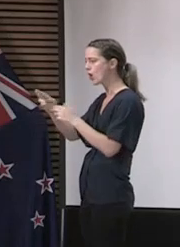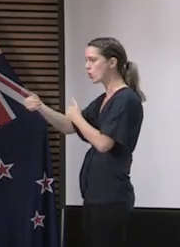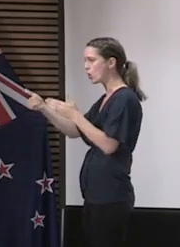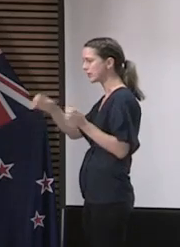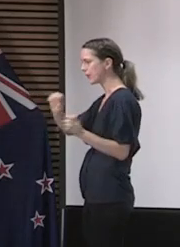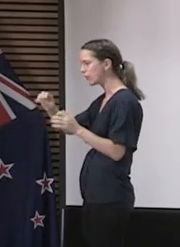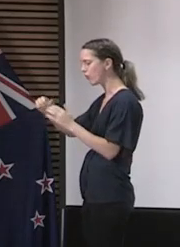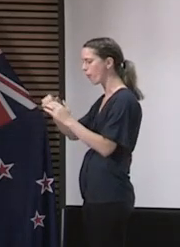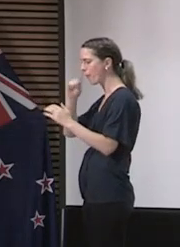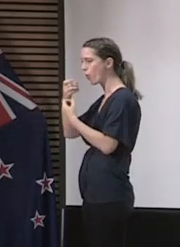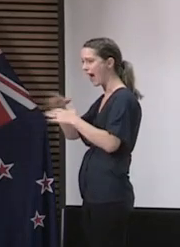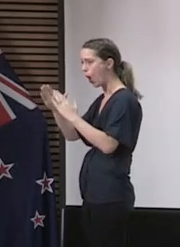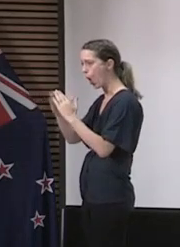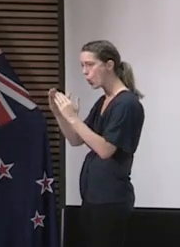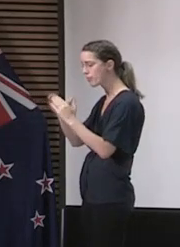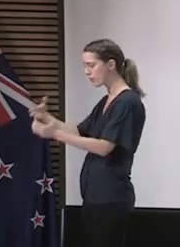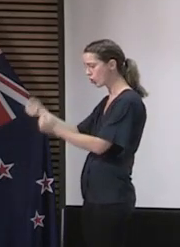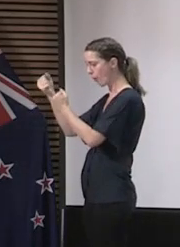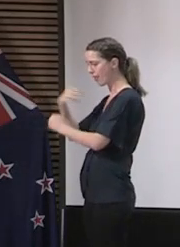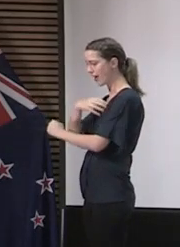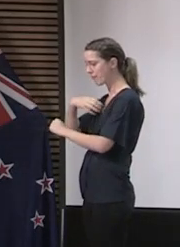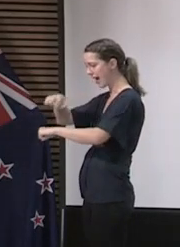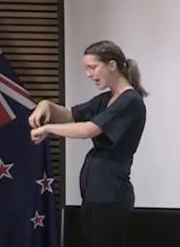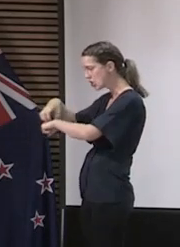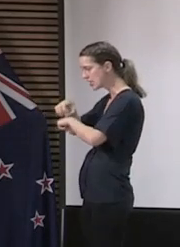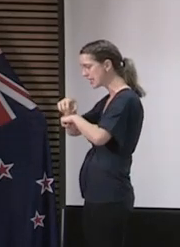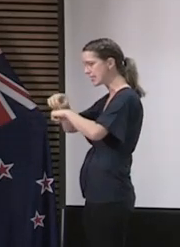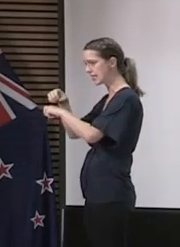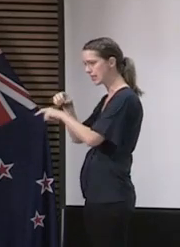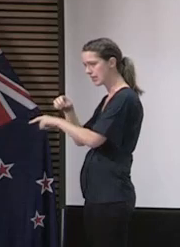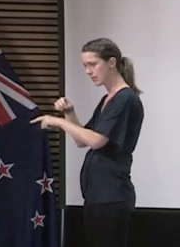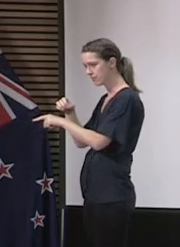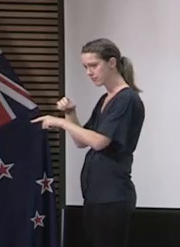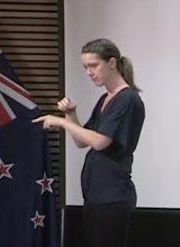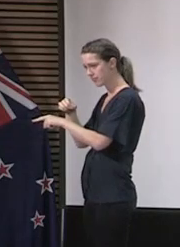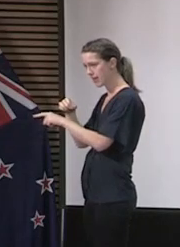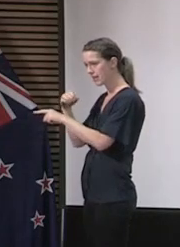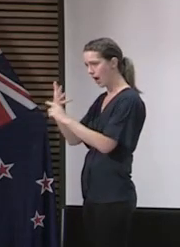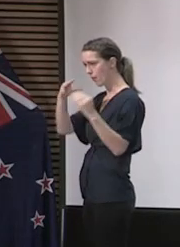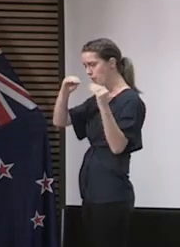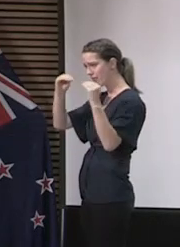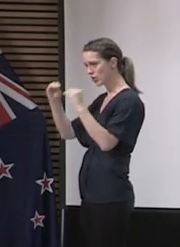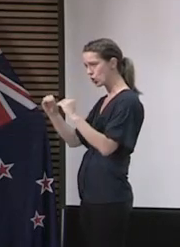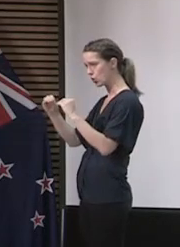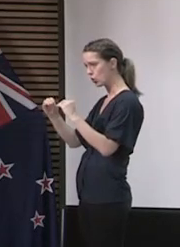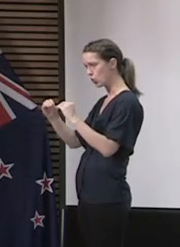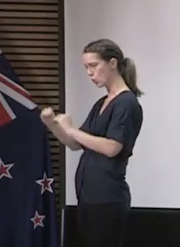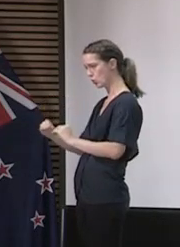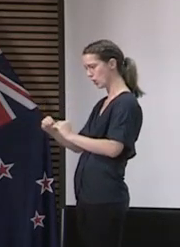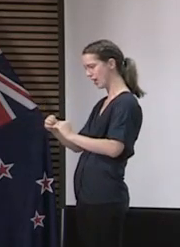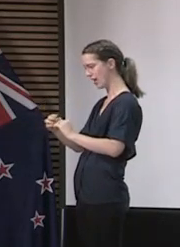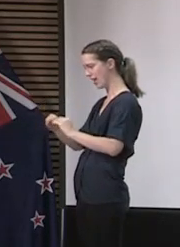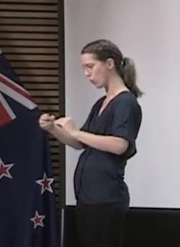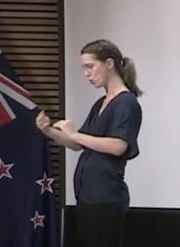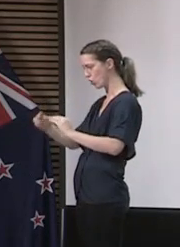rough and homeless. This is secured by the government agencies. When looking to go down to level two and level one, will the